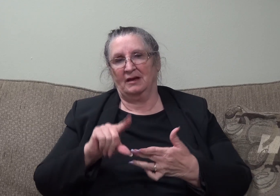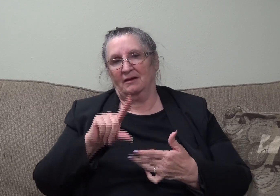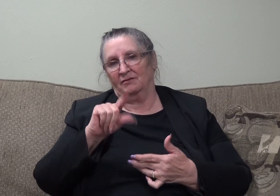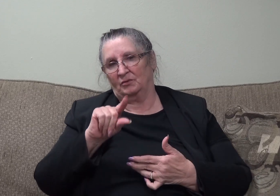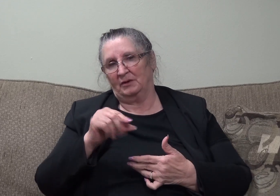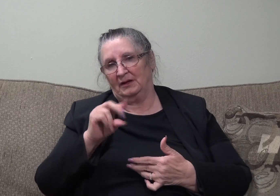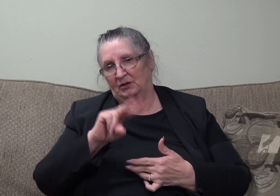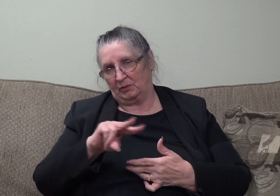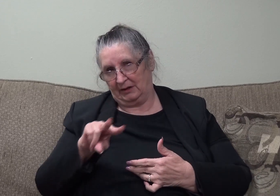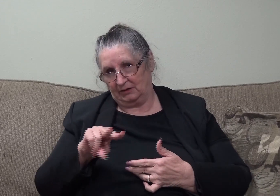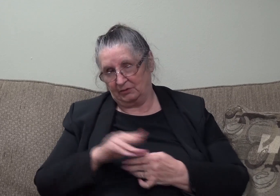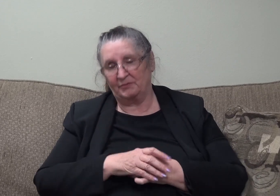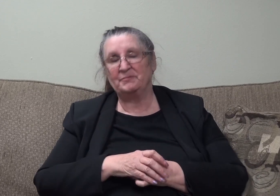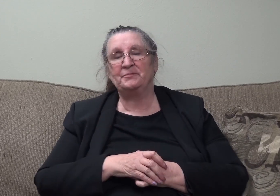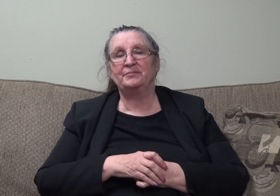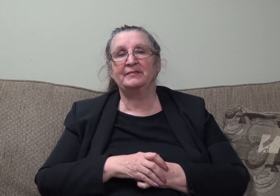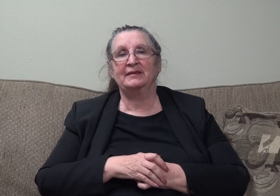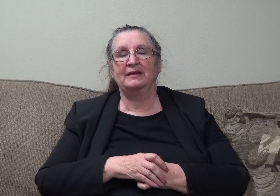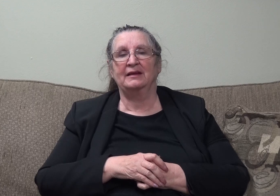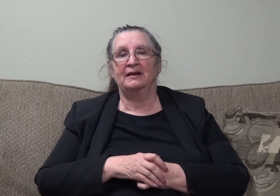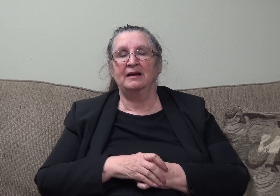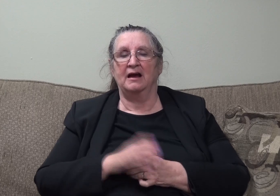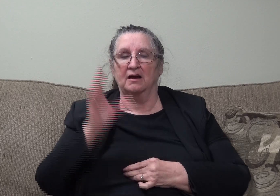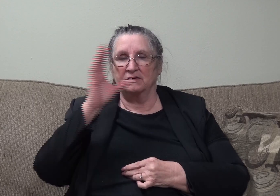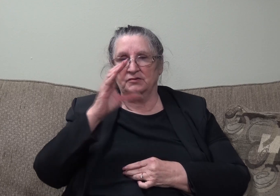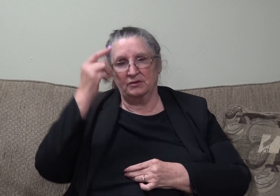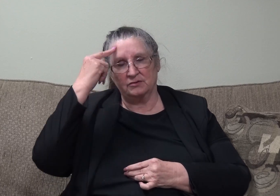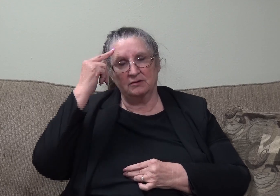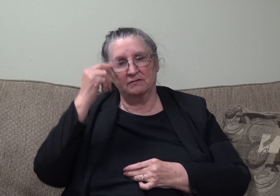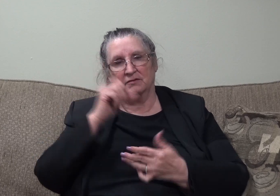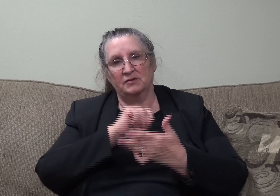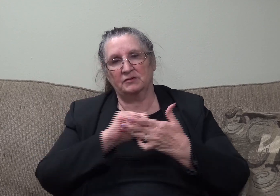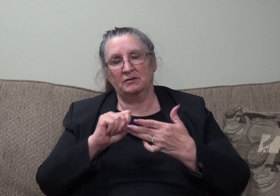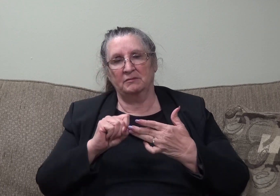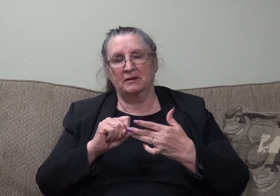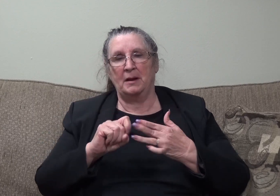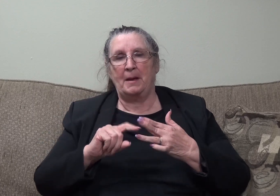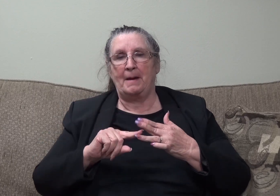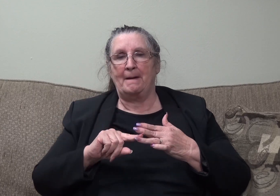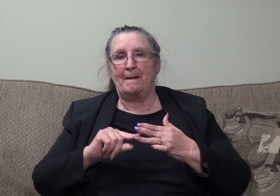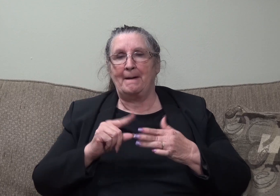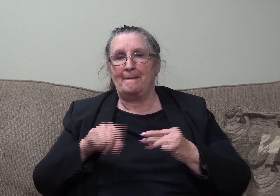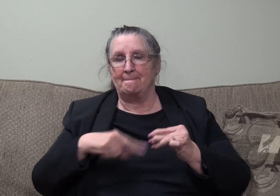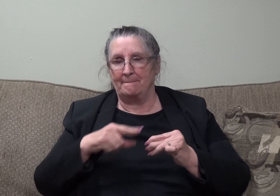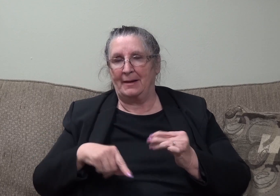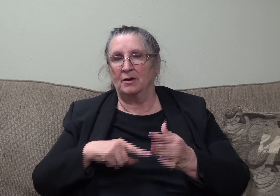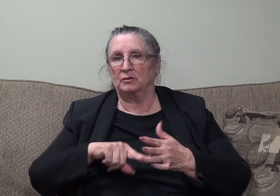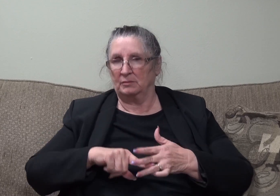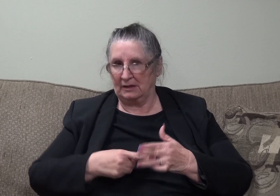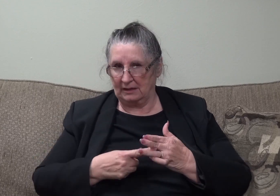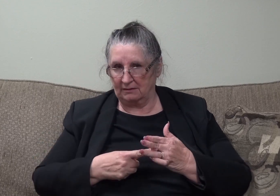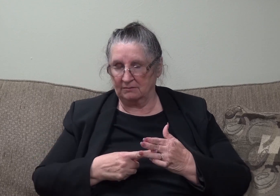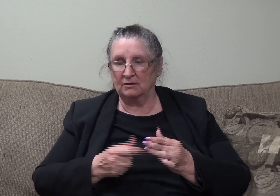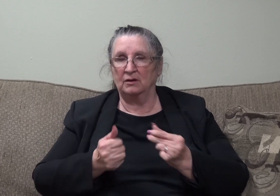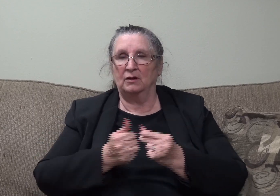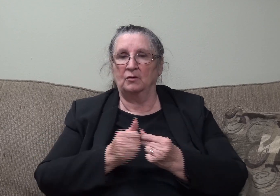I start searching for scriptures that have to do with beginnings and with firsts.